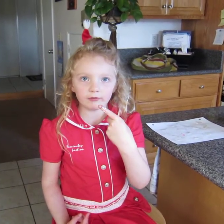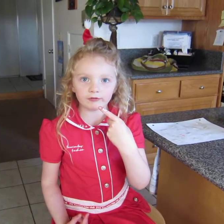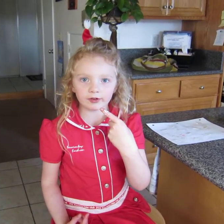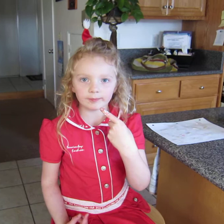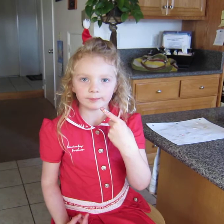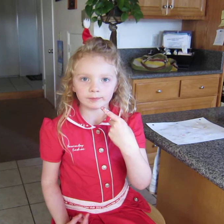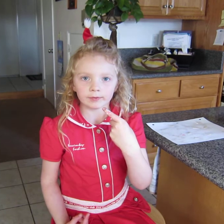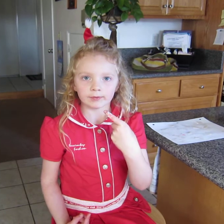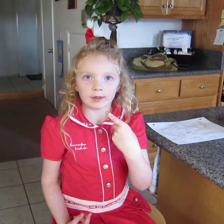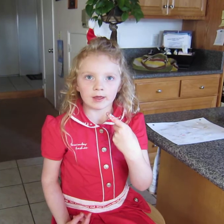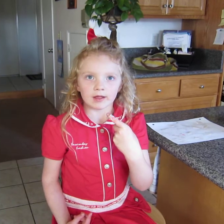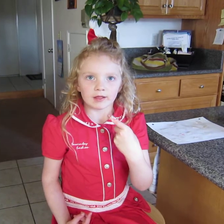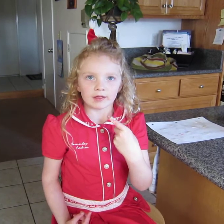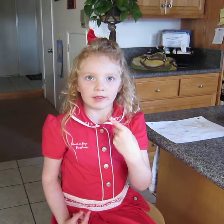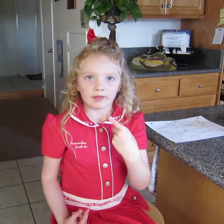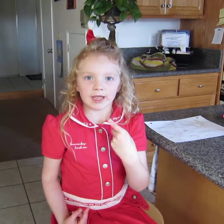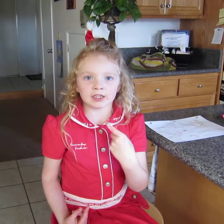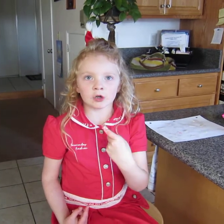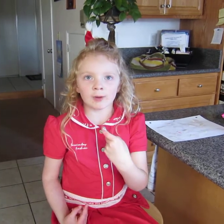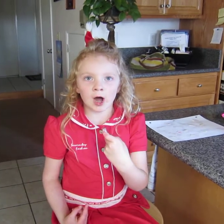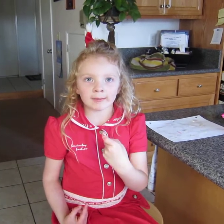thank you mommy